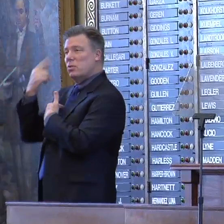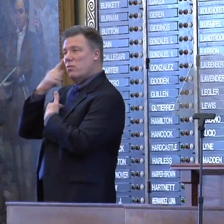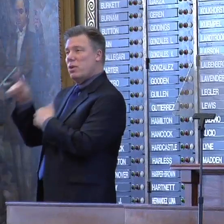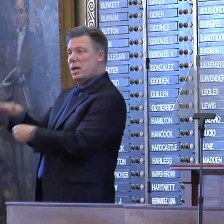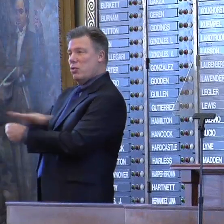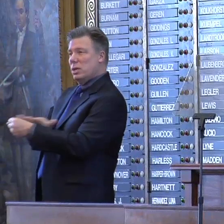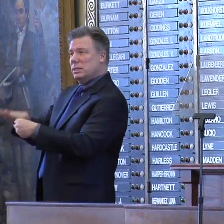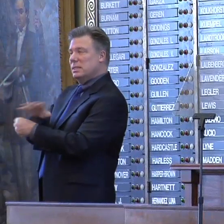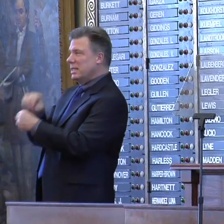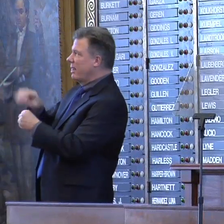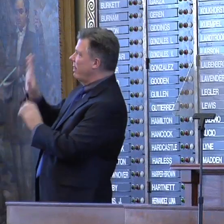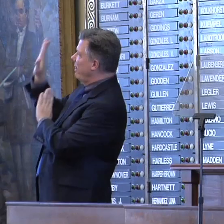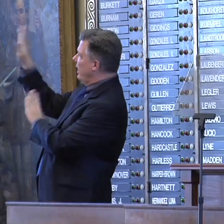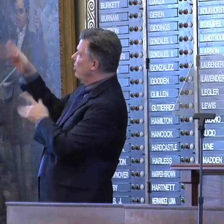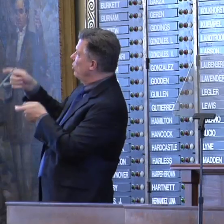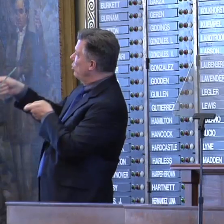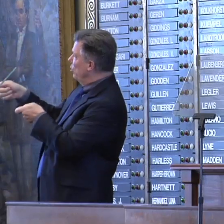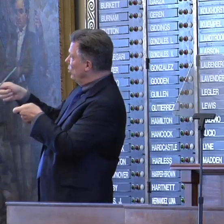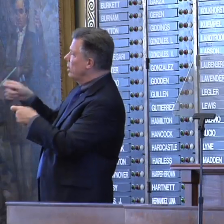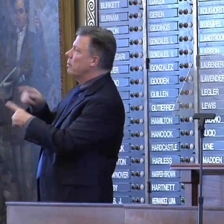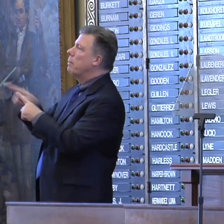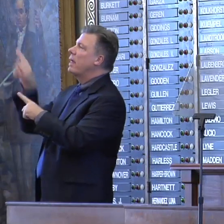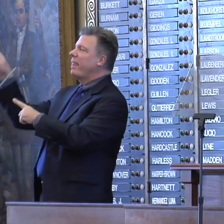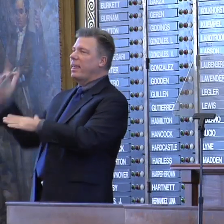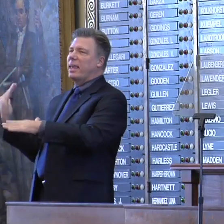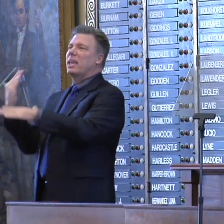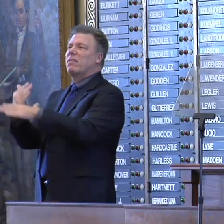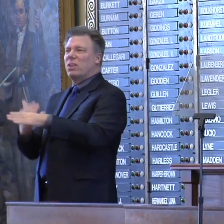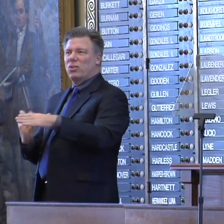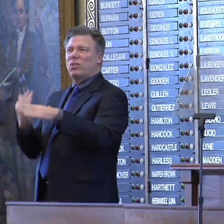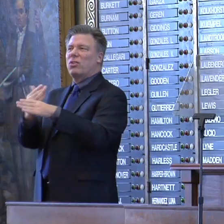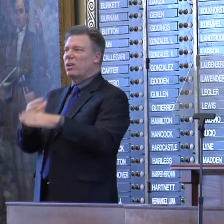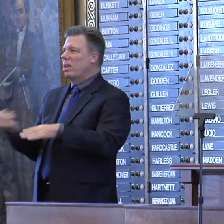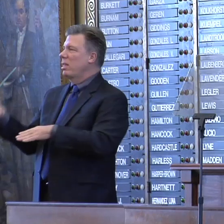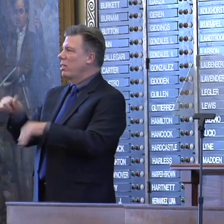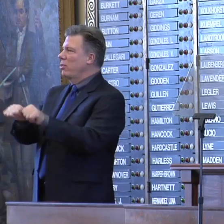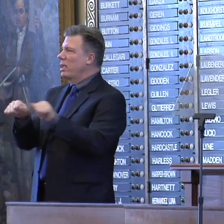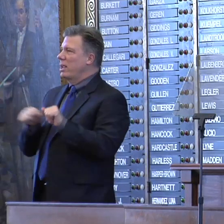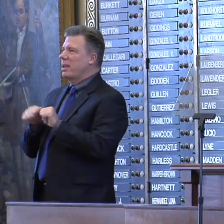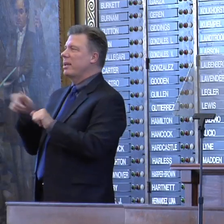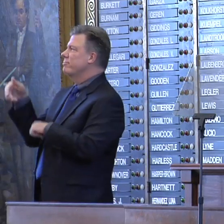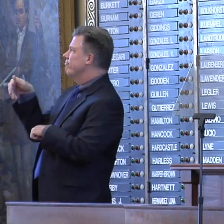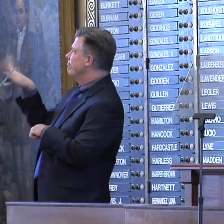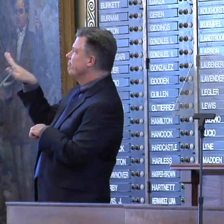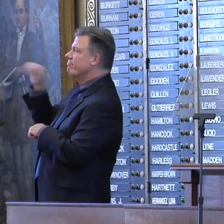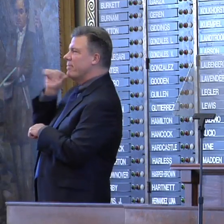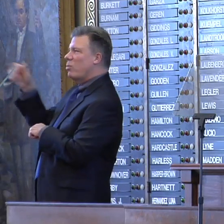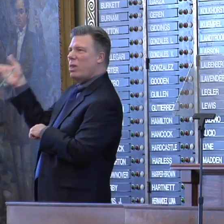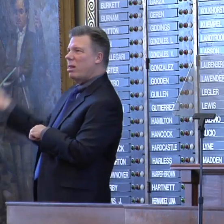within their purview, while interfering in other areas of which they're neither welcome nor